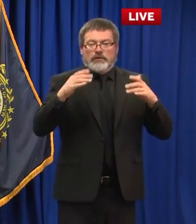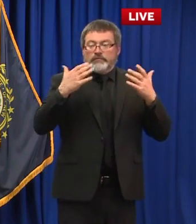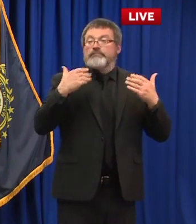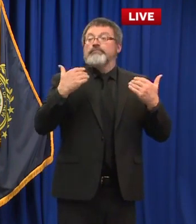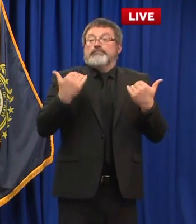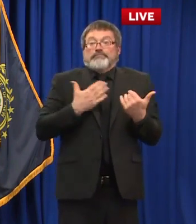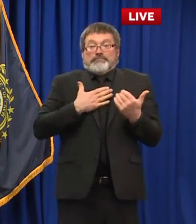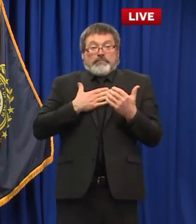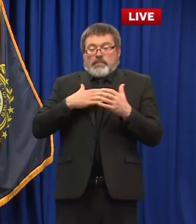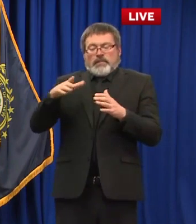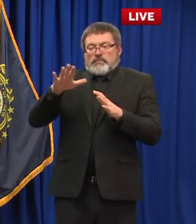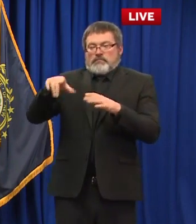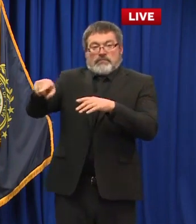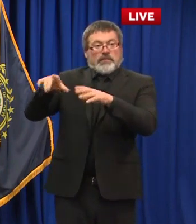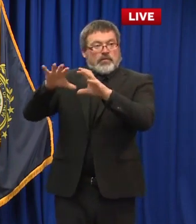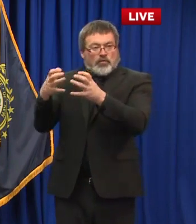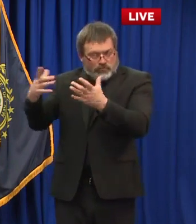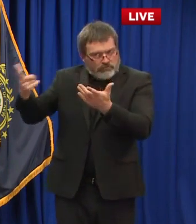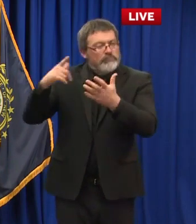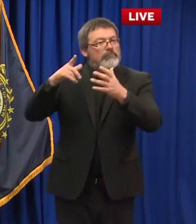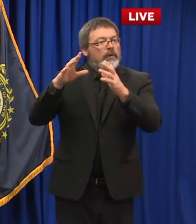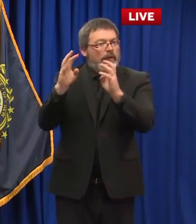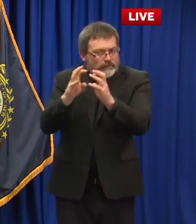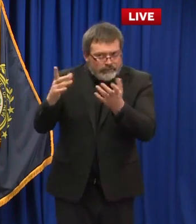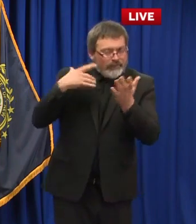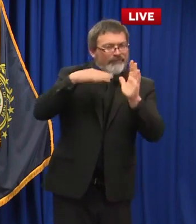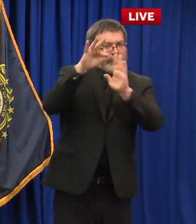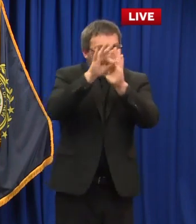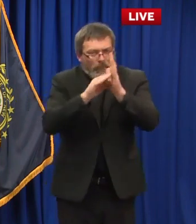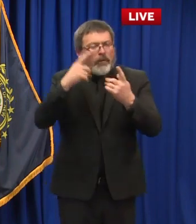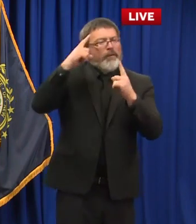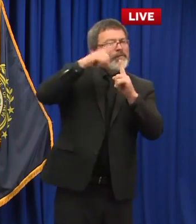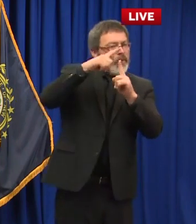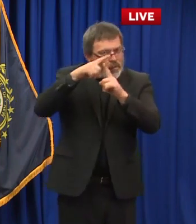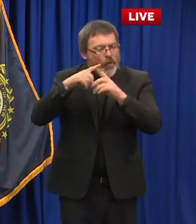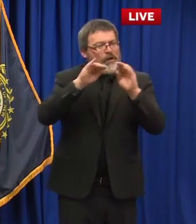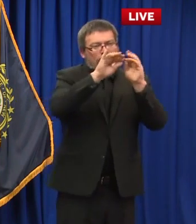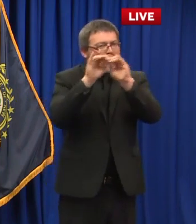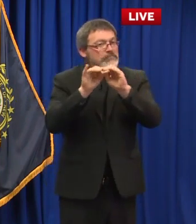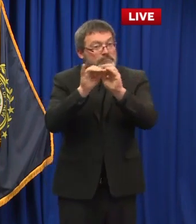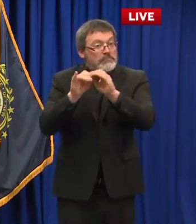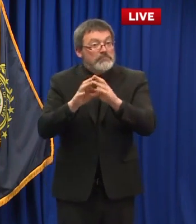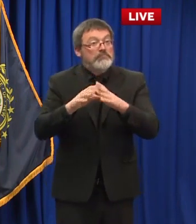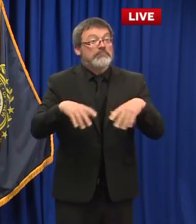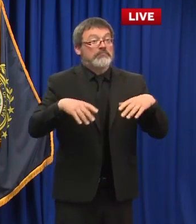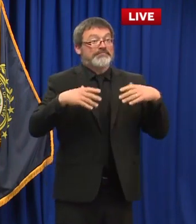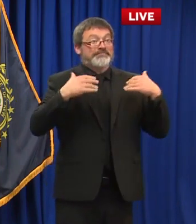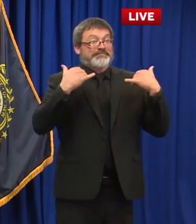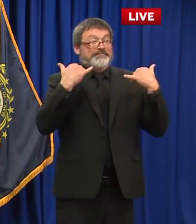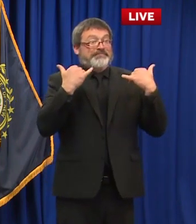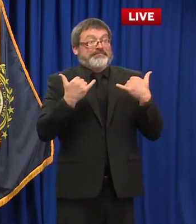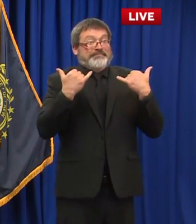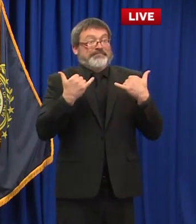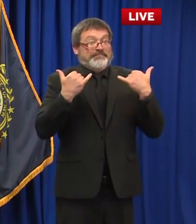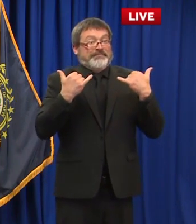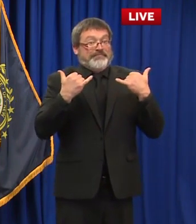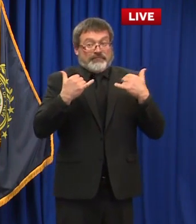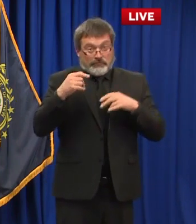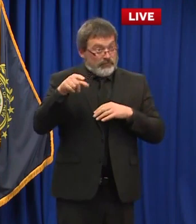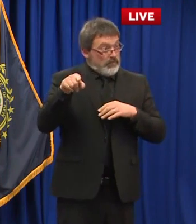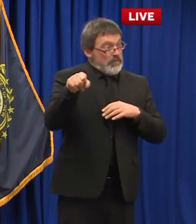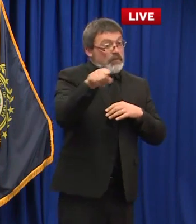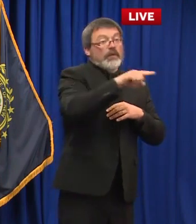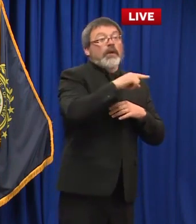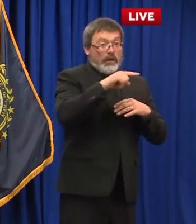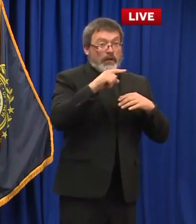today, this afternoon, those folks that submitted that pre-grant qualification, because you had to do that to be part of the program, will all be receiving an